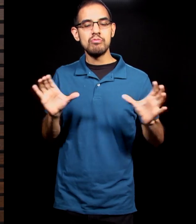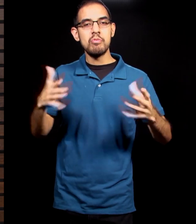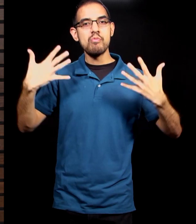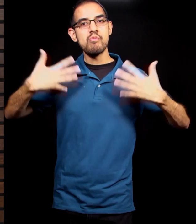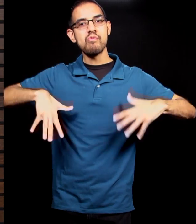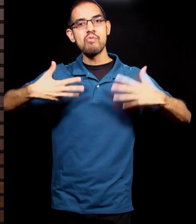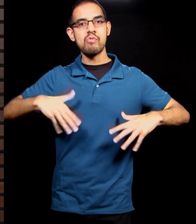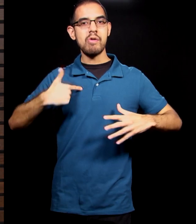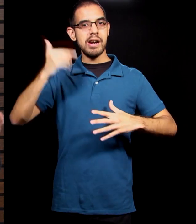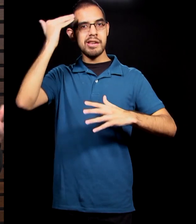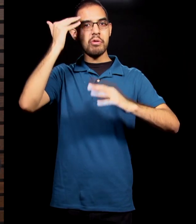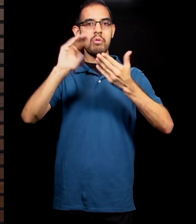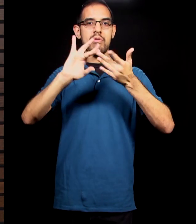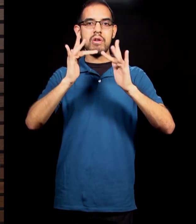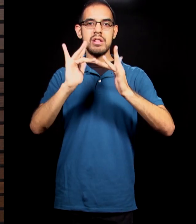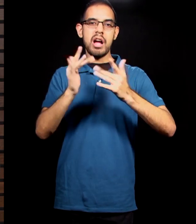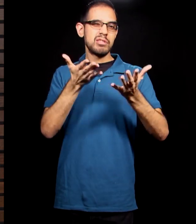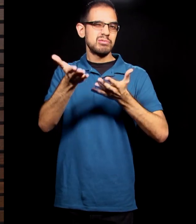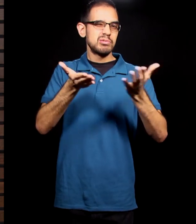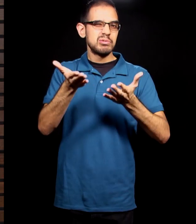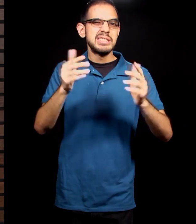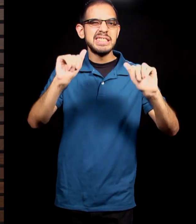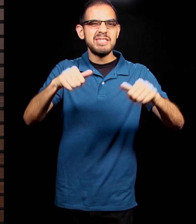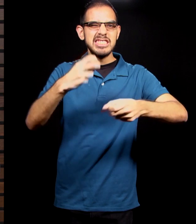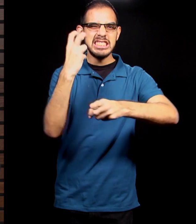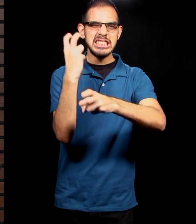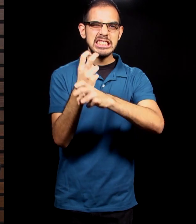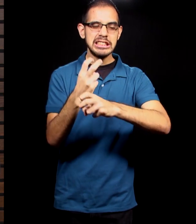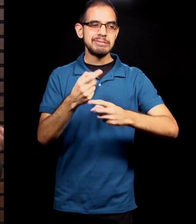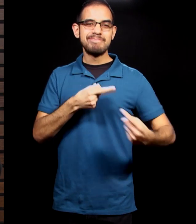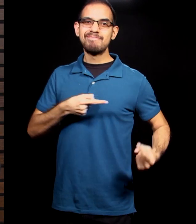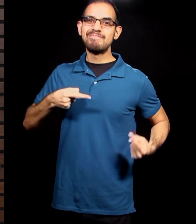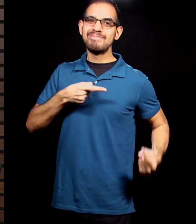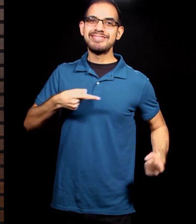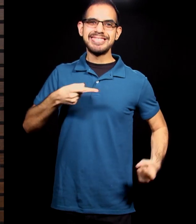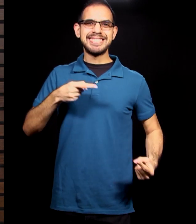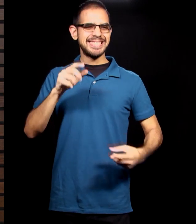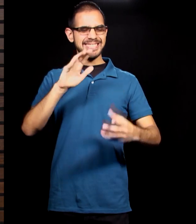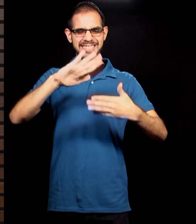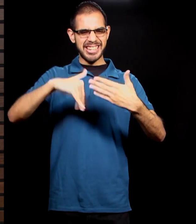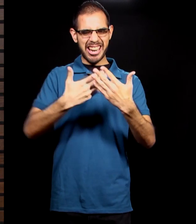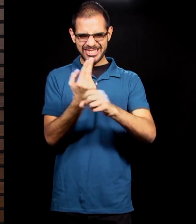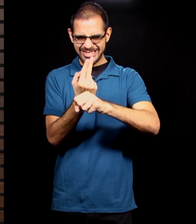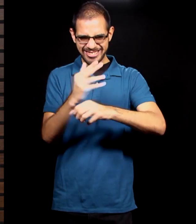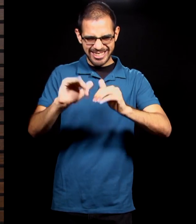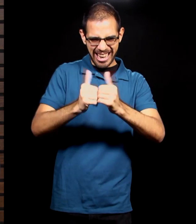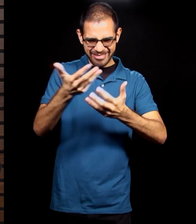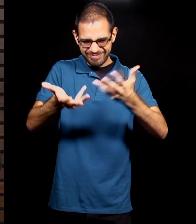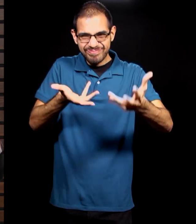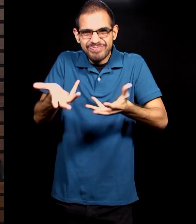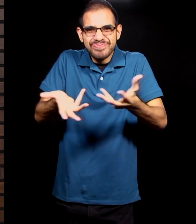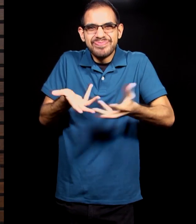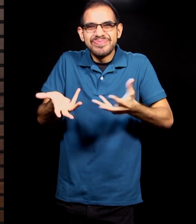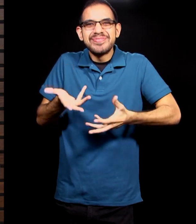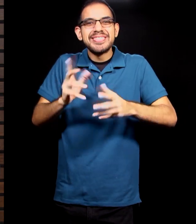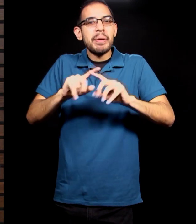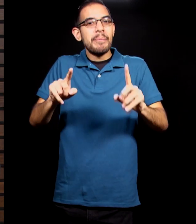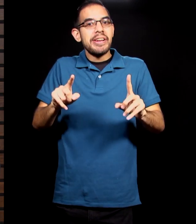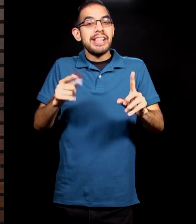services, it can be tough to navigate all the metrics. But just listen to this reality. Last Sunday, when it